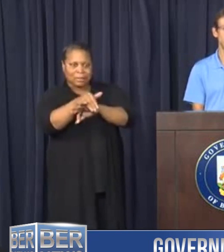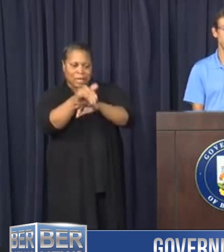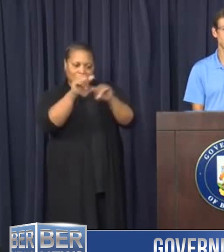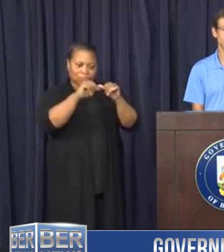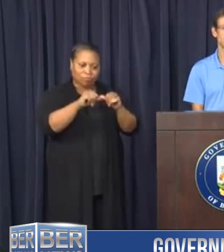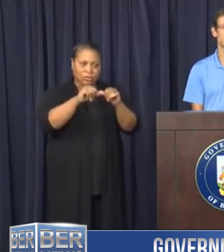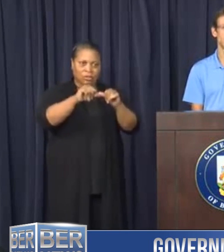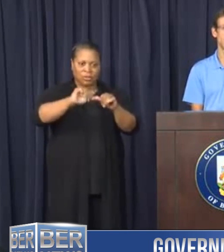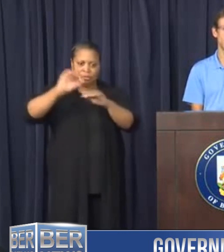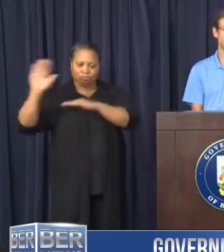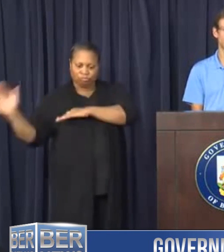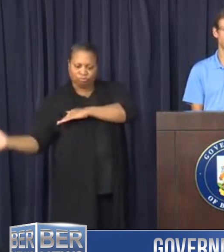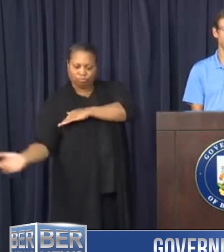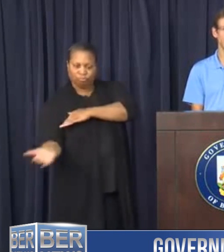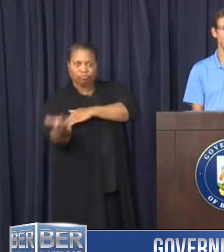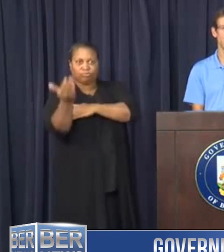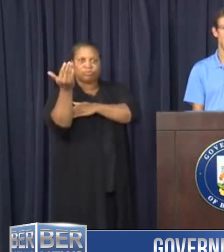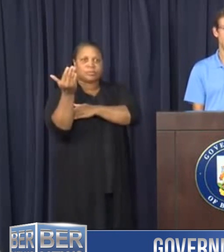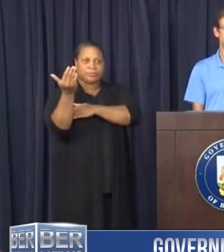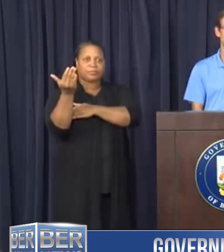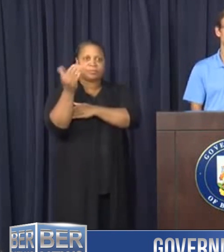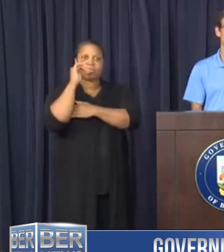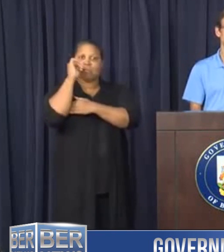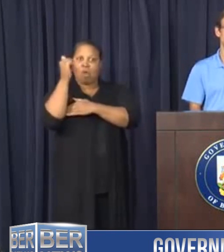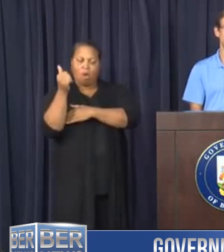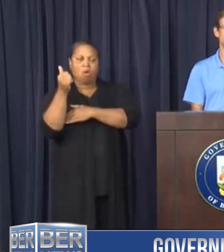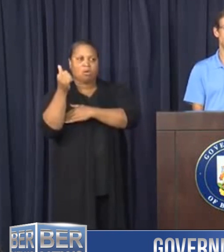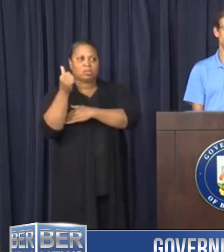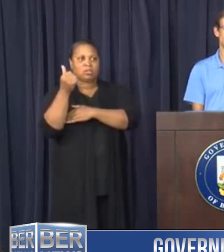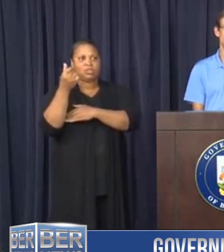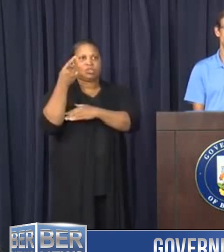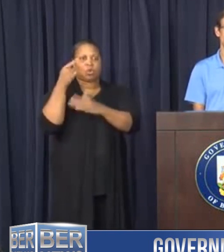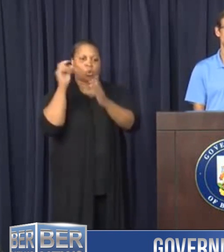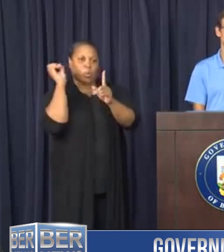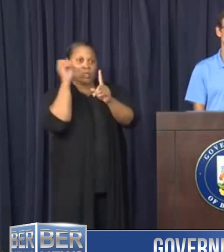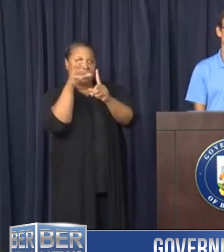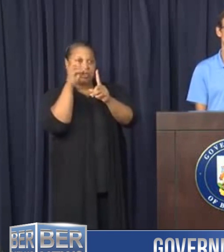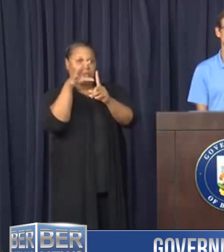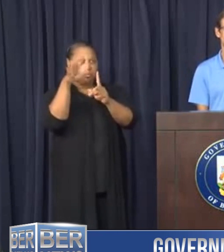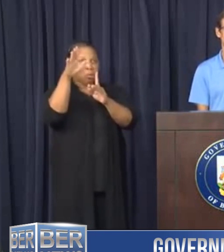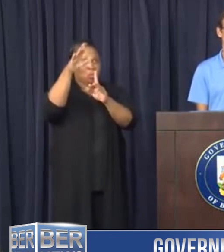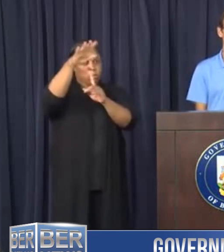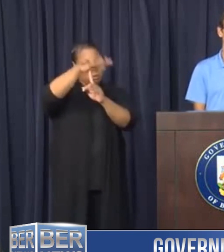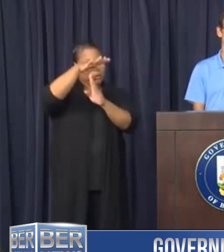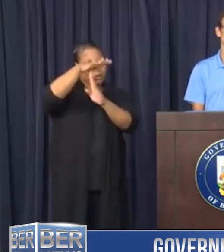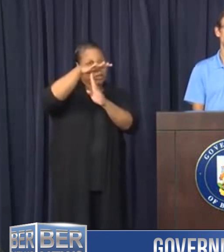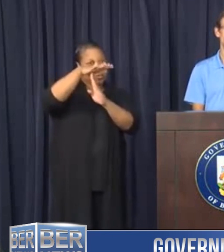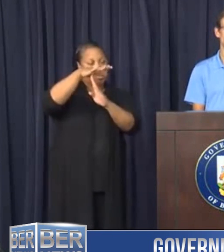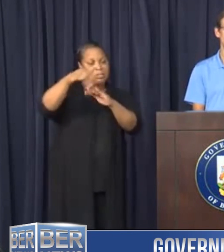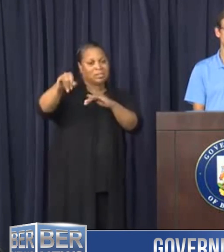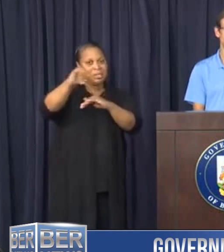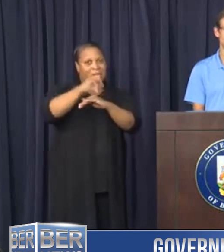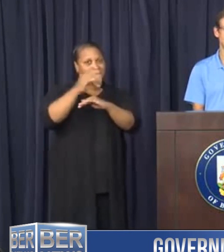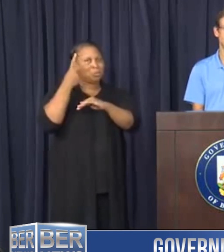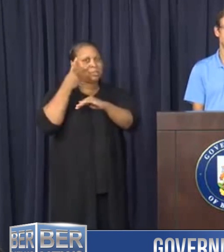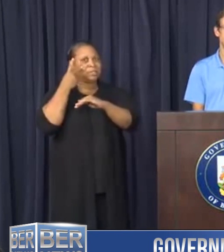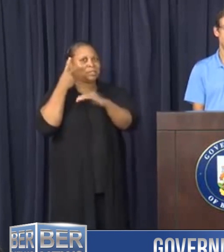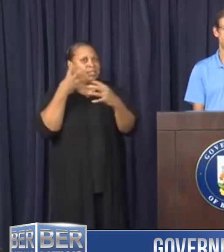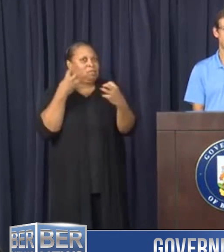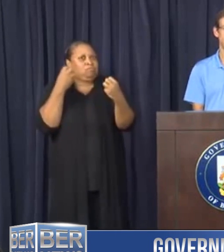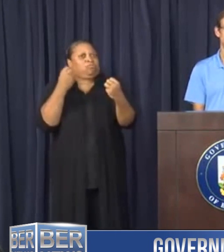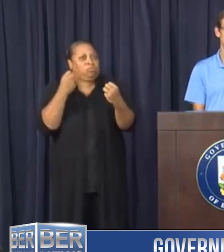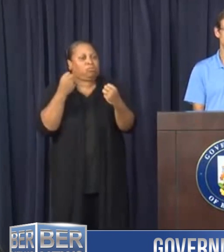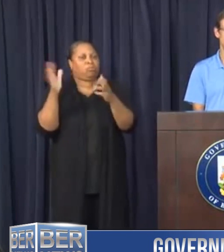continue through much of tomorrow. Overexposed elevated parts of the island, we could see gusts to storm force, but we're now not expecting